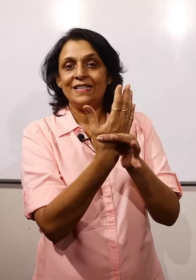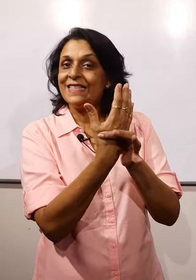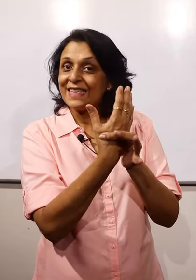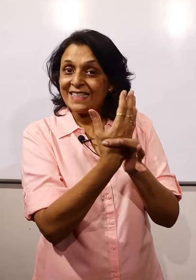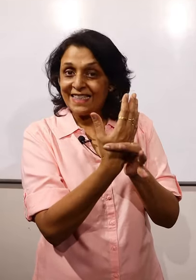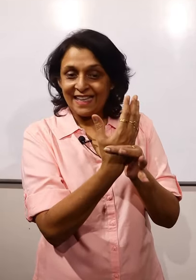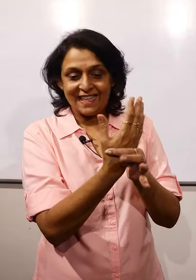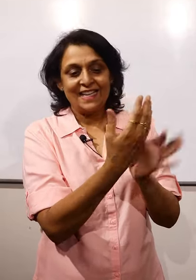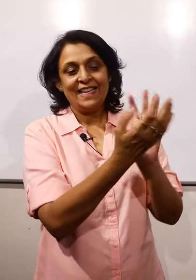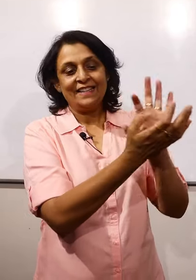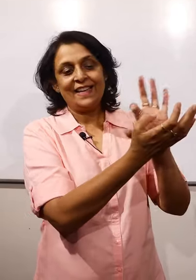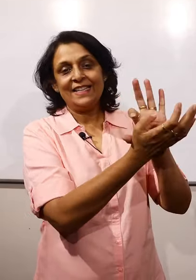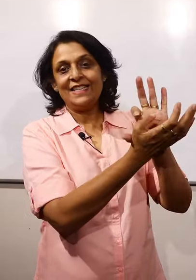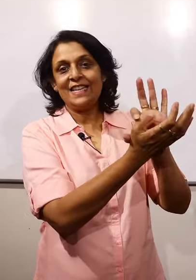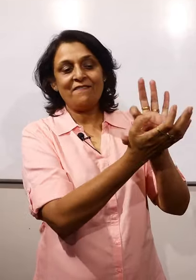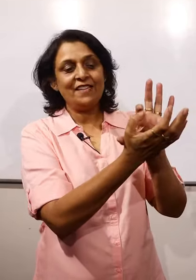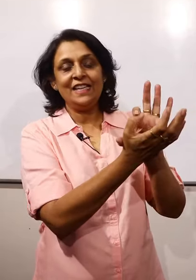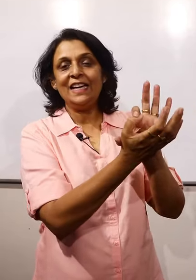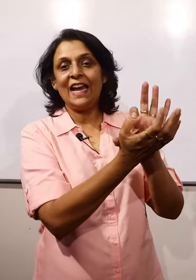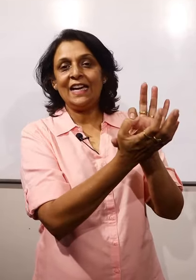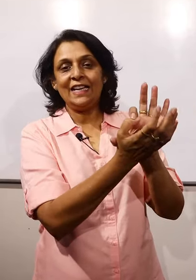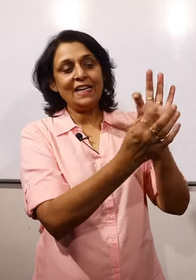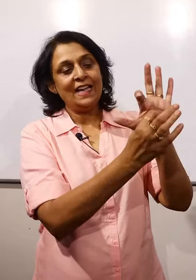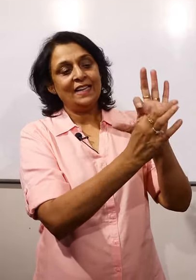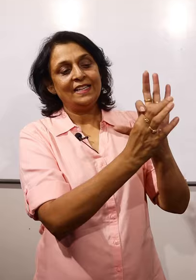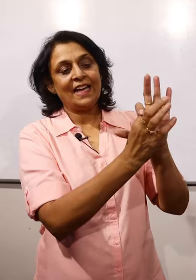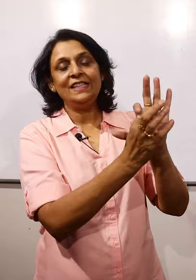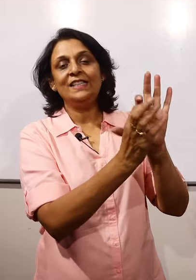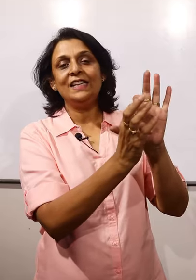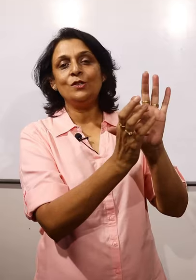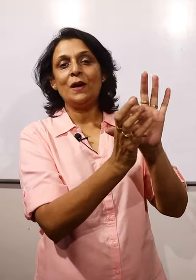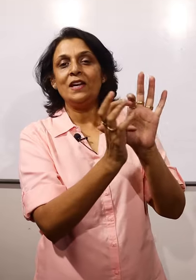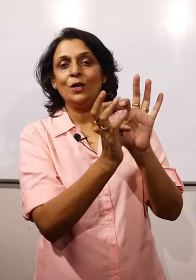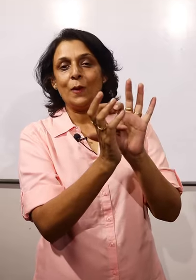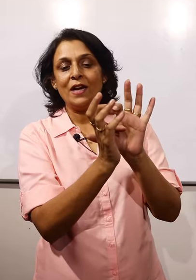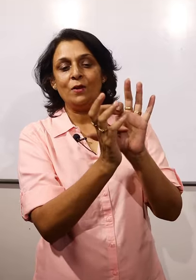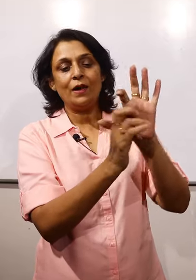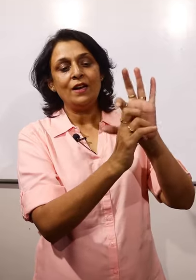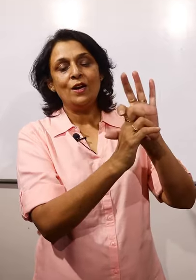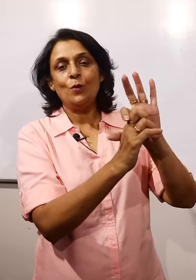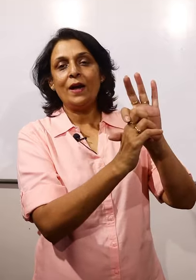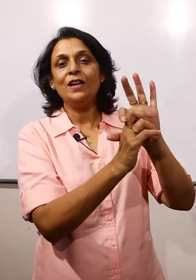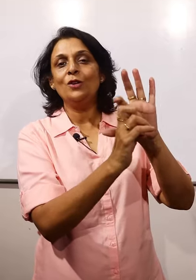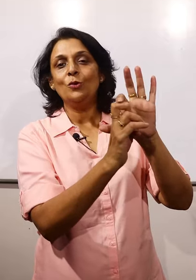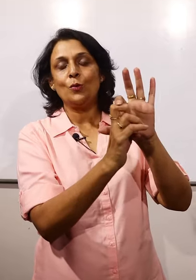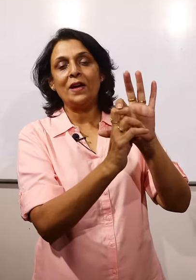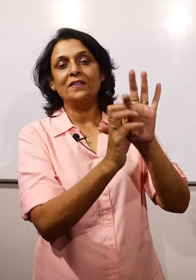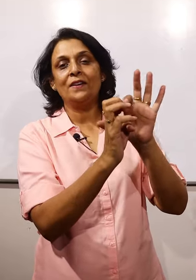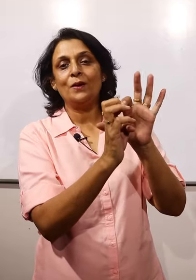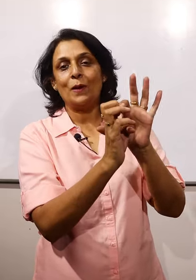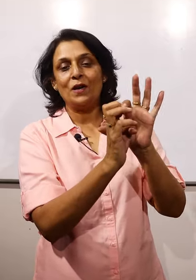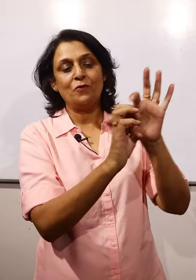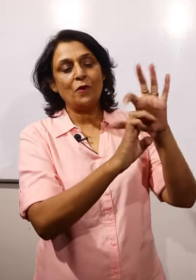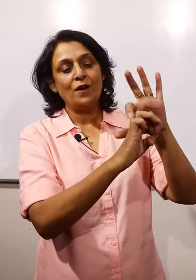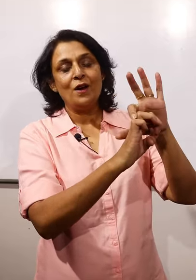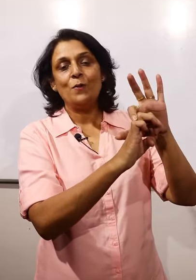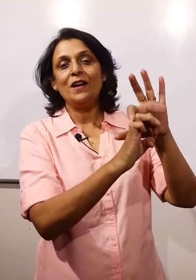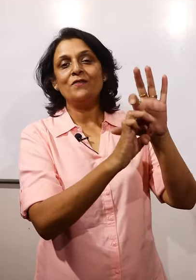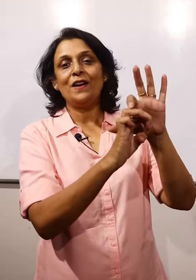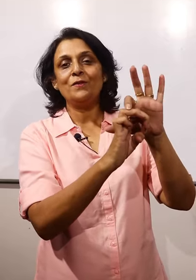sixteen. Then seventeen, eighteen, nineteen, twenty, twenty-one, twenty-two, twenty-three, twenty-four, twenty-five, twenty